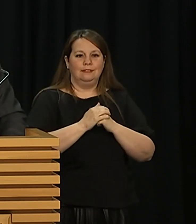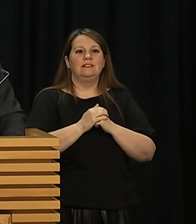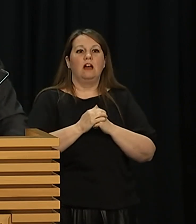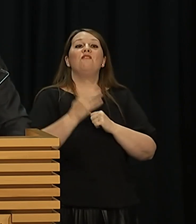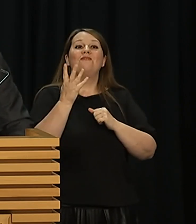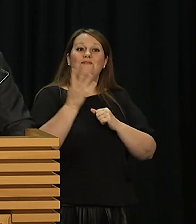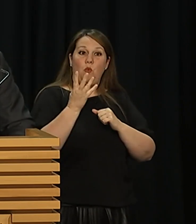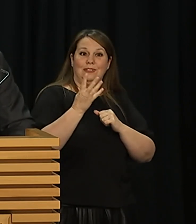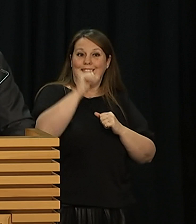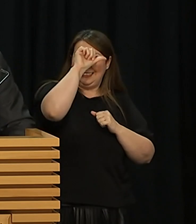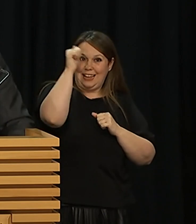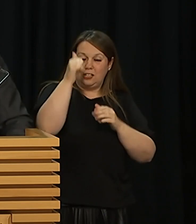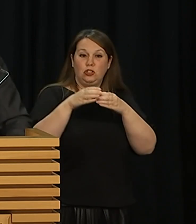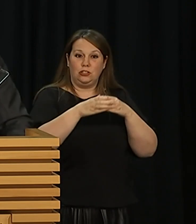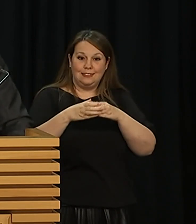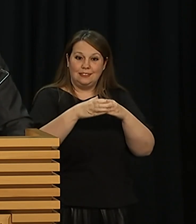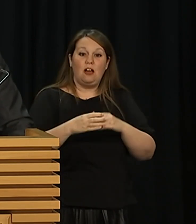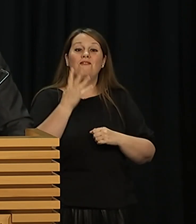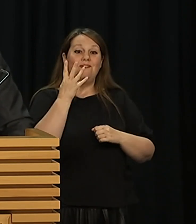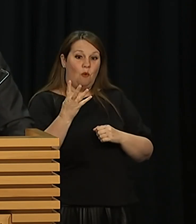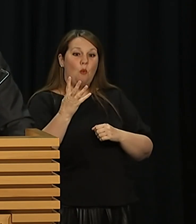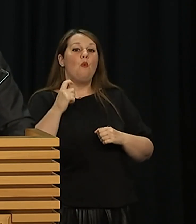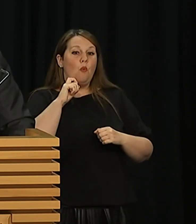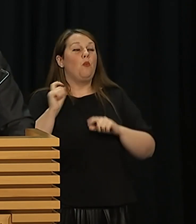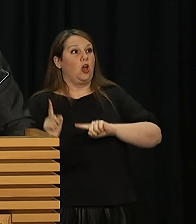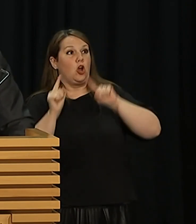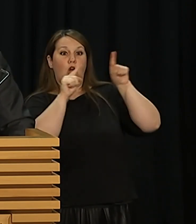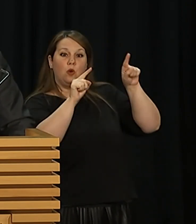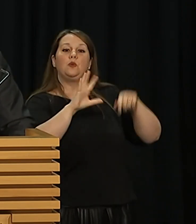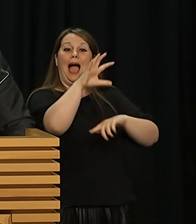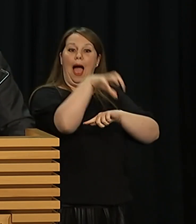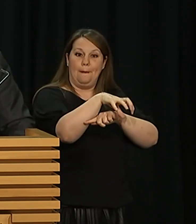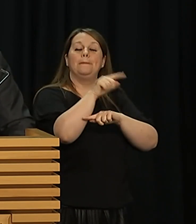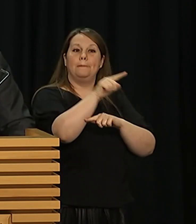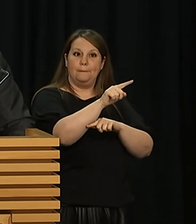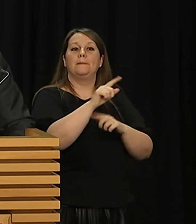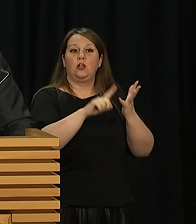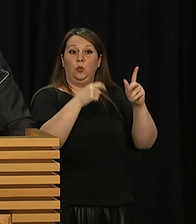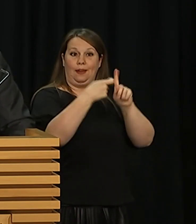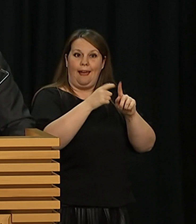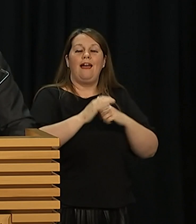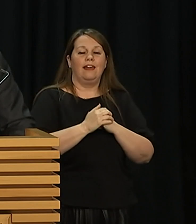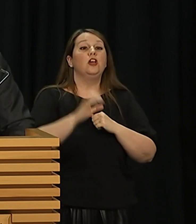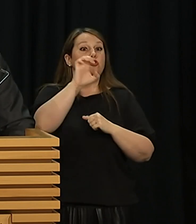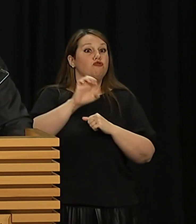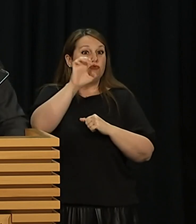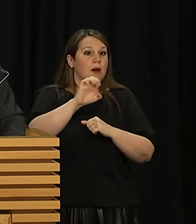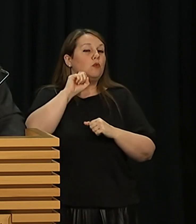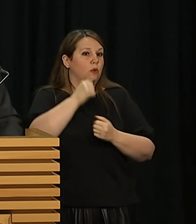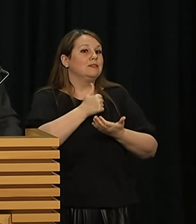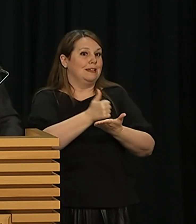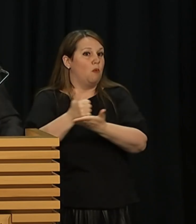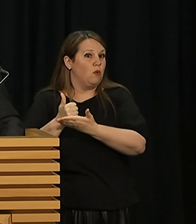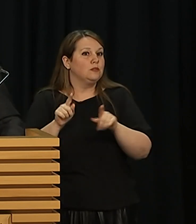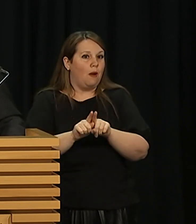The four-strong logistics team will continue from a hub in Europe. Our liaison officers in the UK and Europe will continue and eight personnel